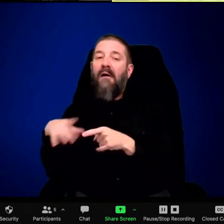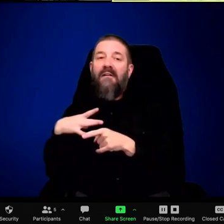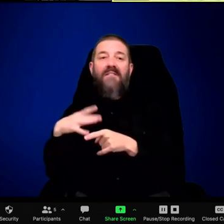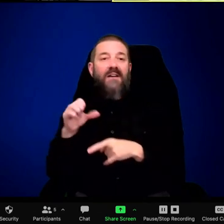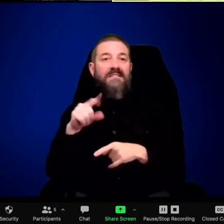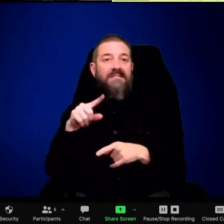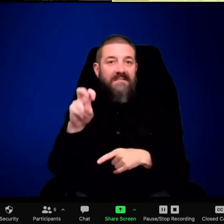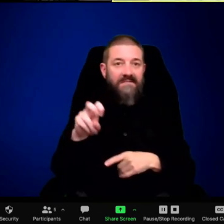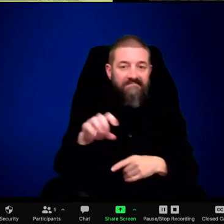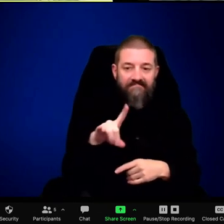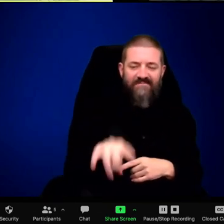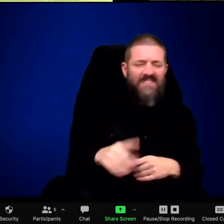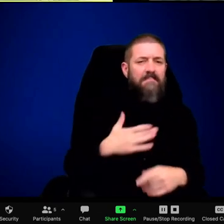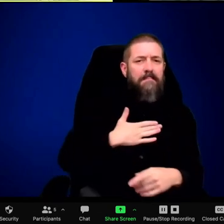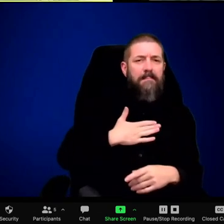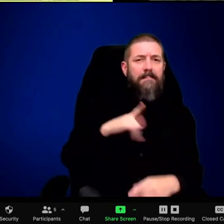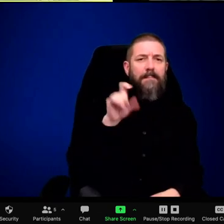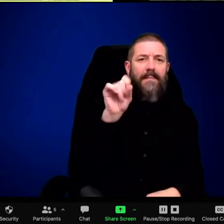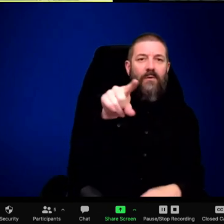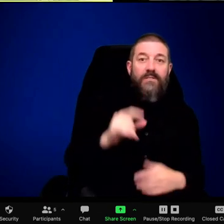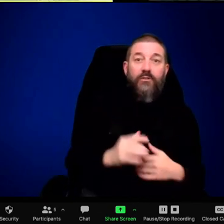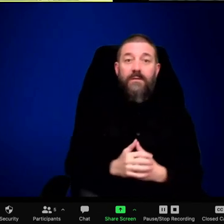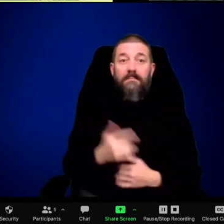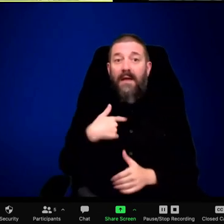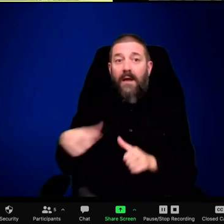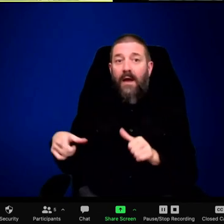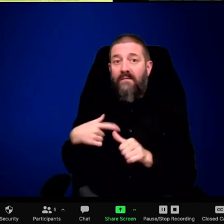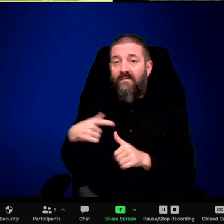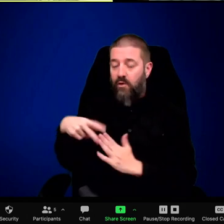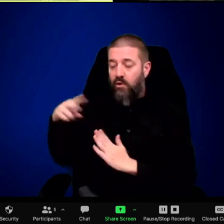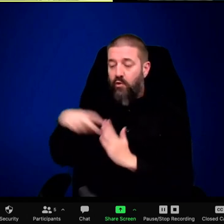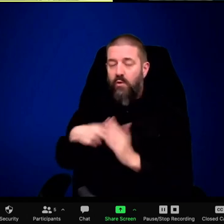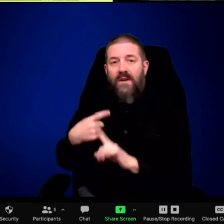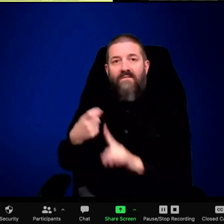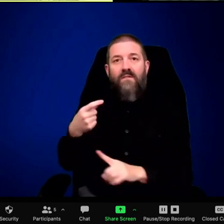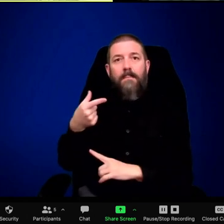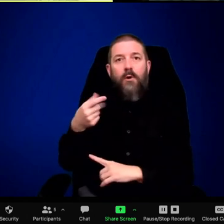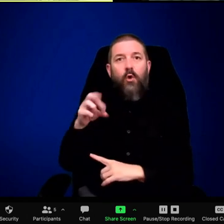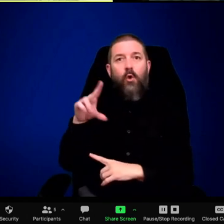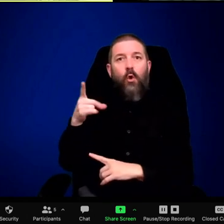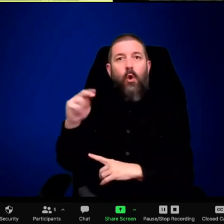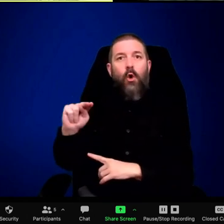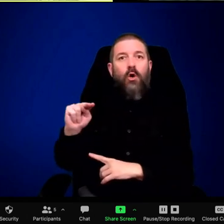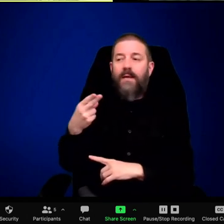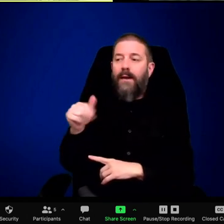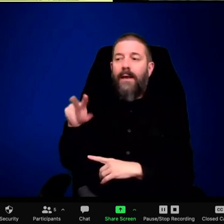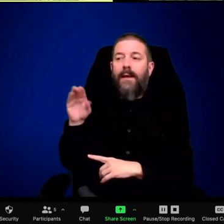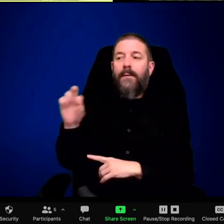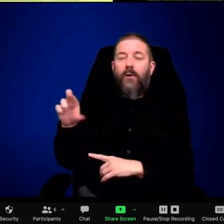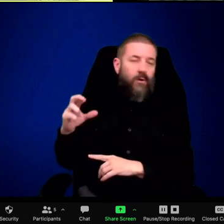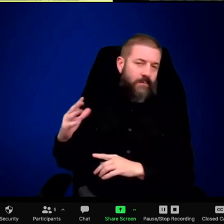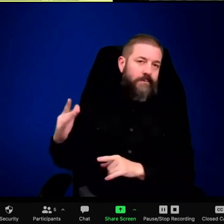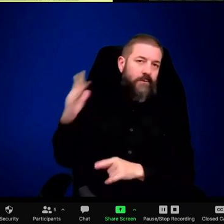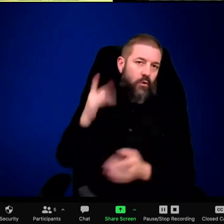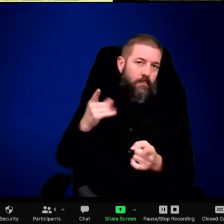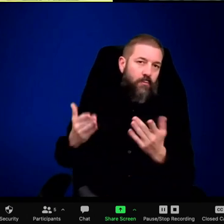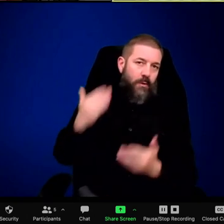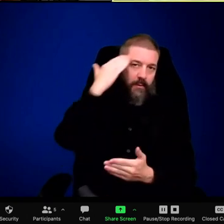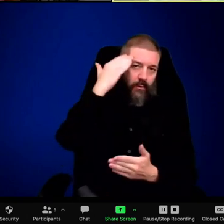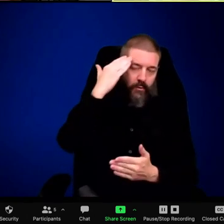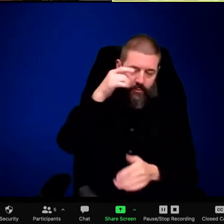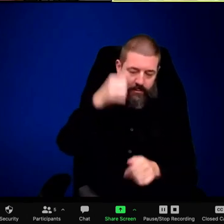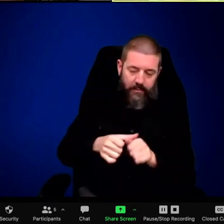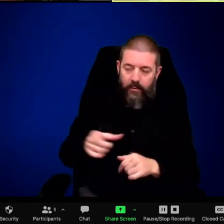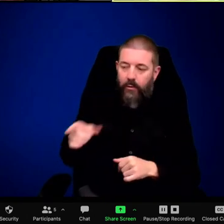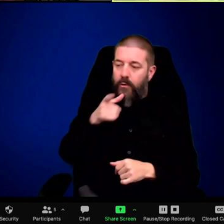setbacks and just kind of move on. So I'm going to have to try to do that tonight. You should beat it by putting